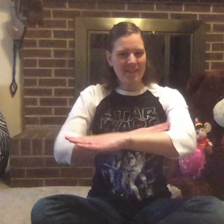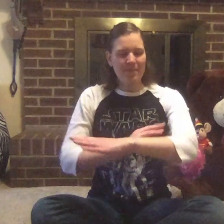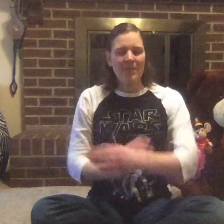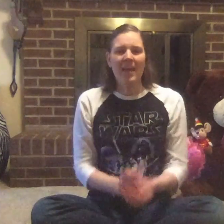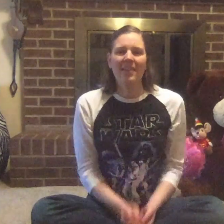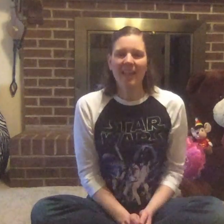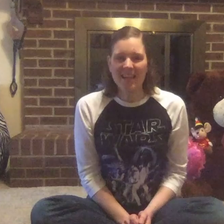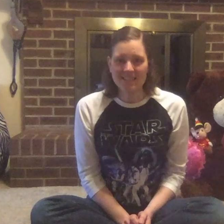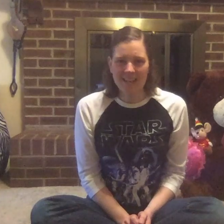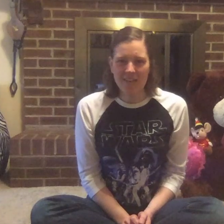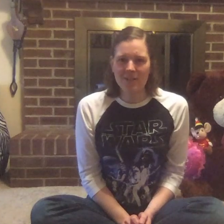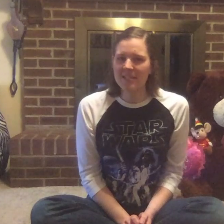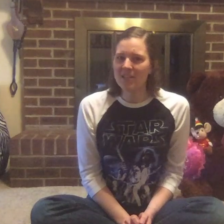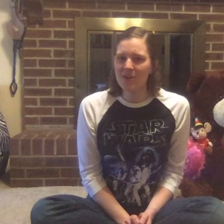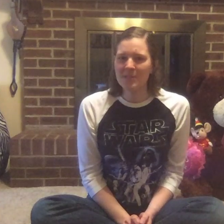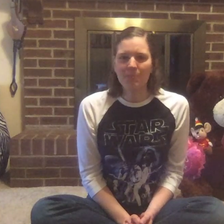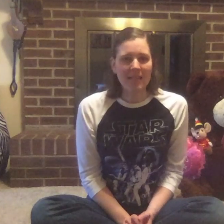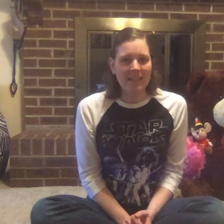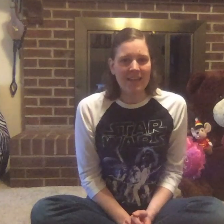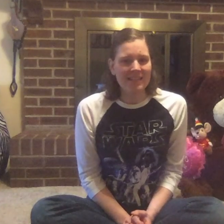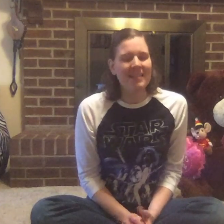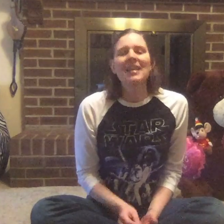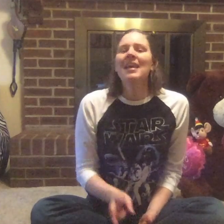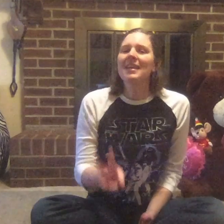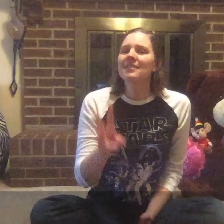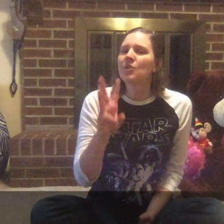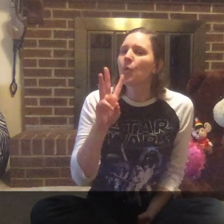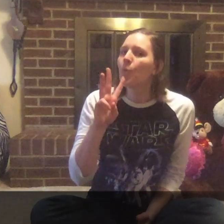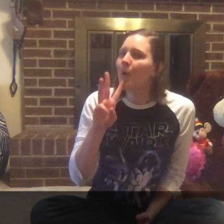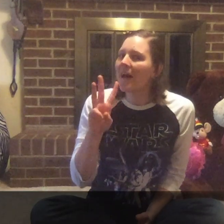And the last sign you need to know is pretty easy, it's water.